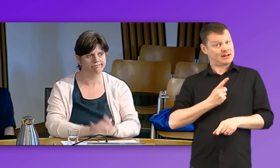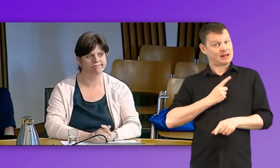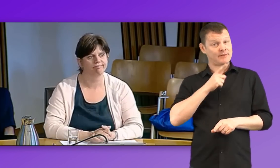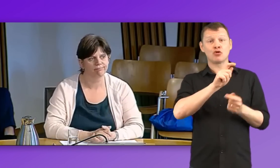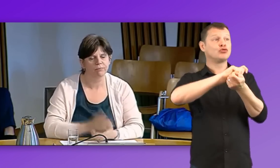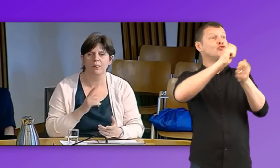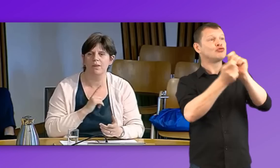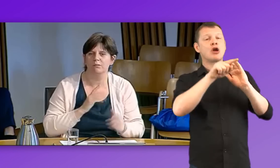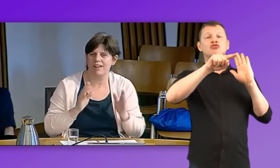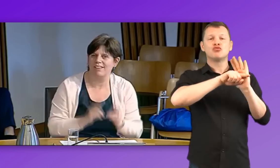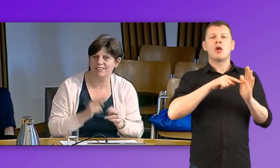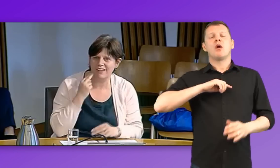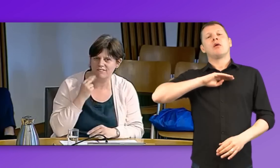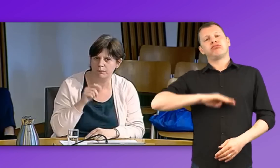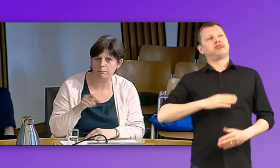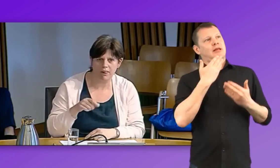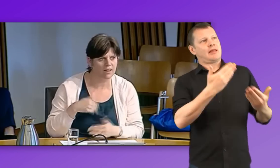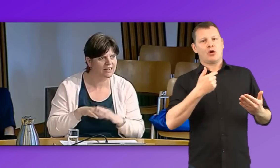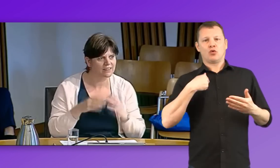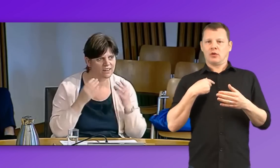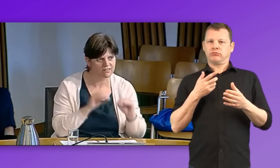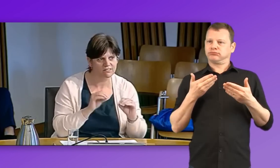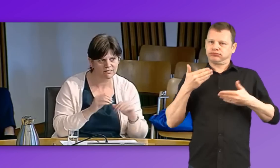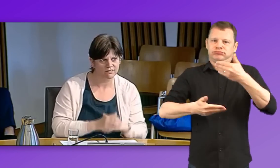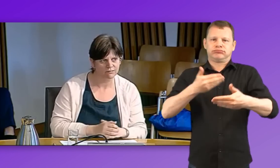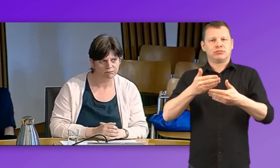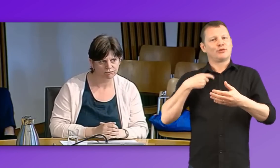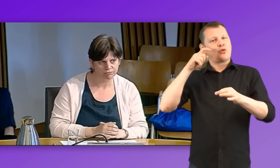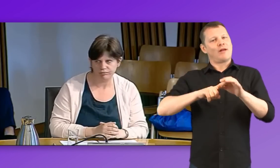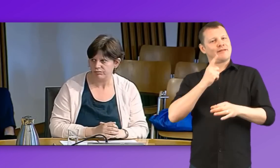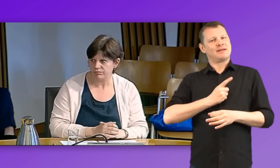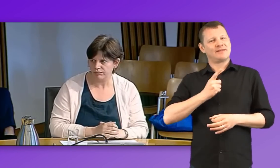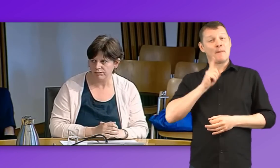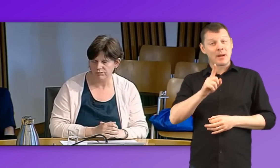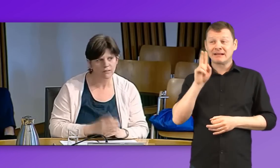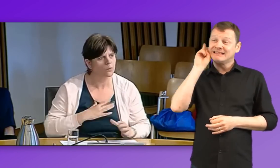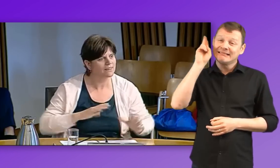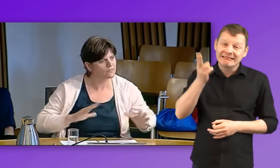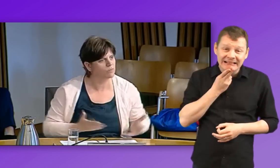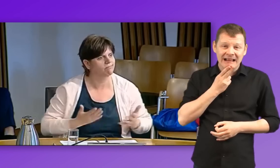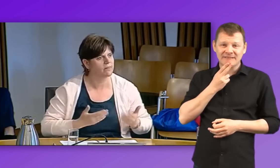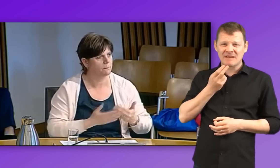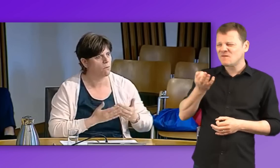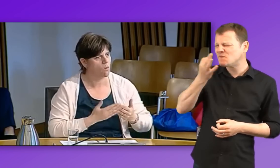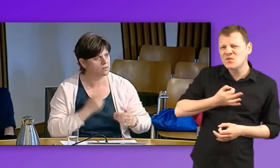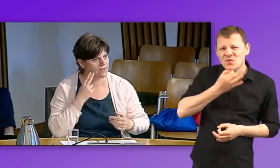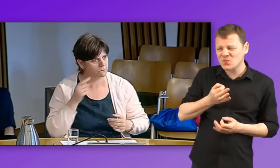thankful for that rule change that allowed me to qualify. But if we're looking at why there's such a dearth of deaf people as teachers of the deaf,